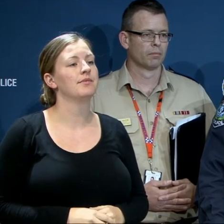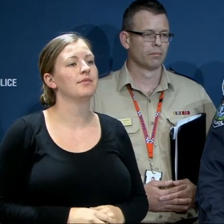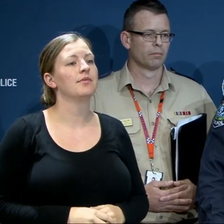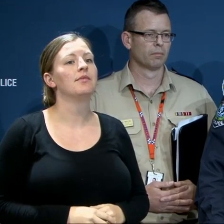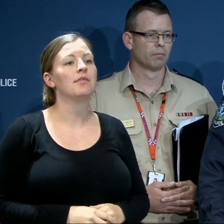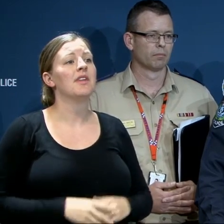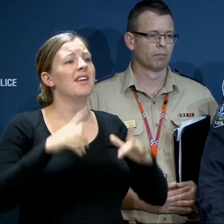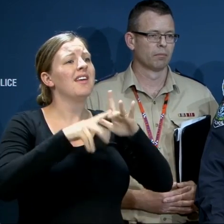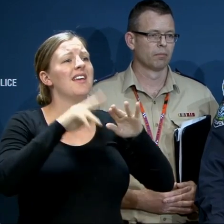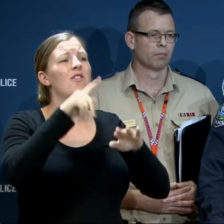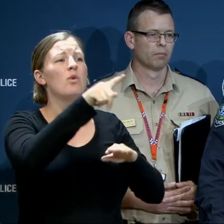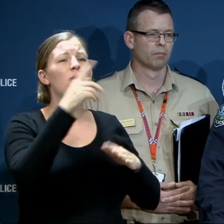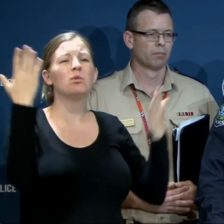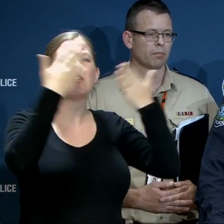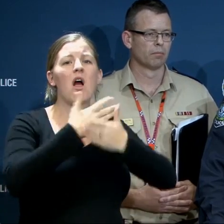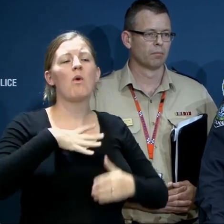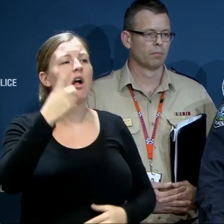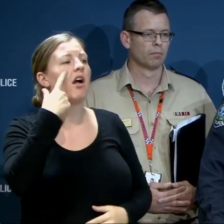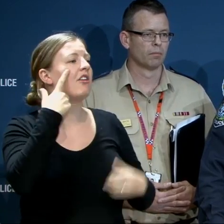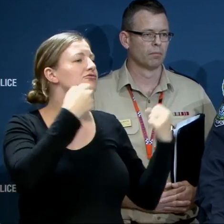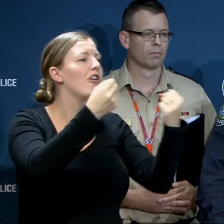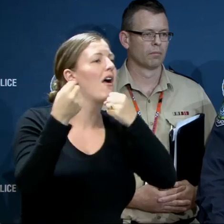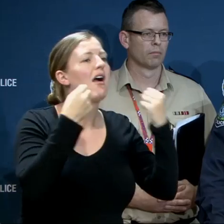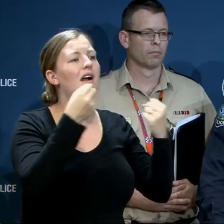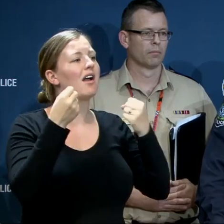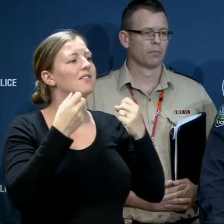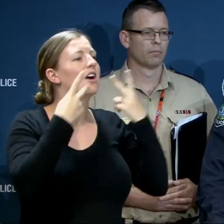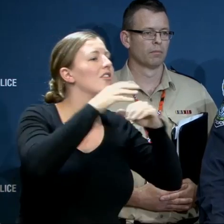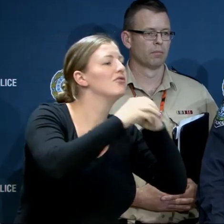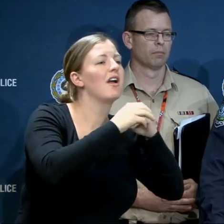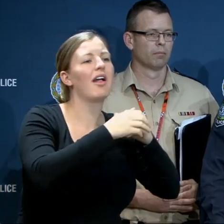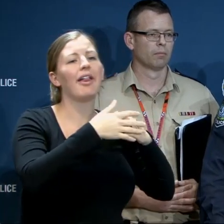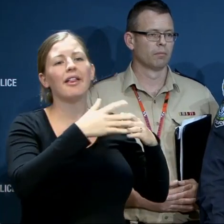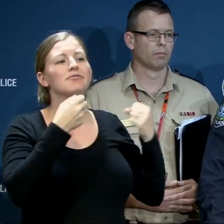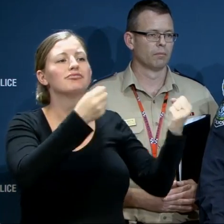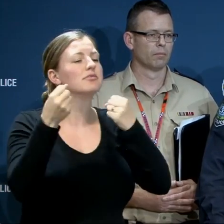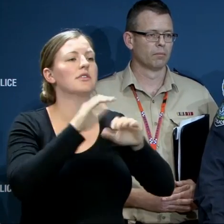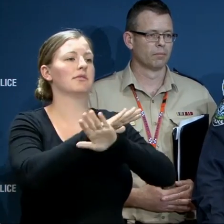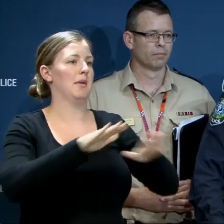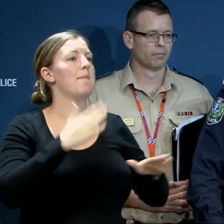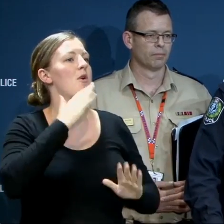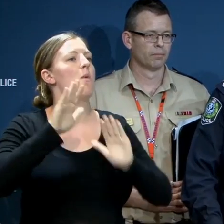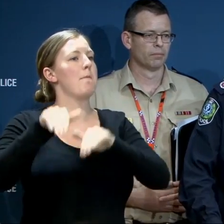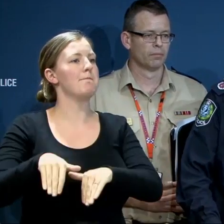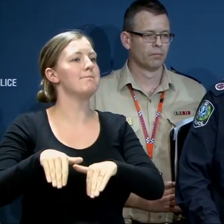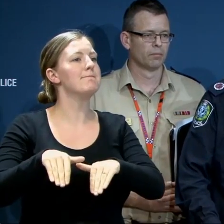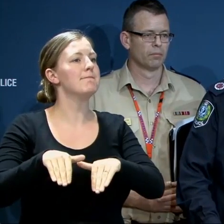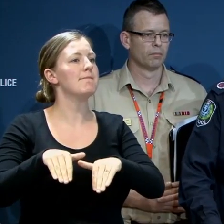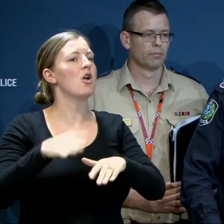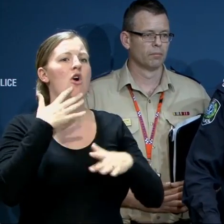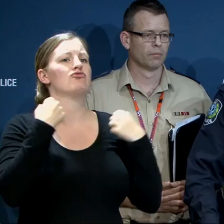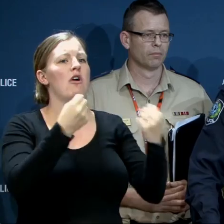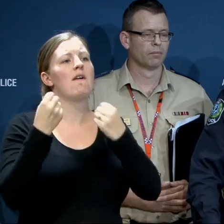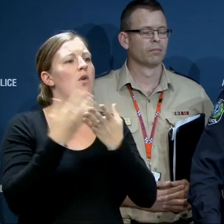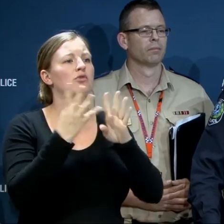have non-essential driving activities consider not undertaking those activities and remaining off the road network. There is a strong likelihood